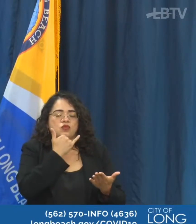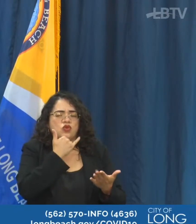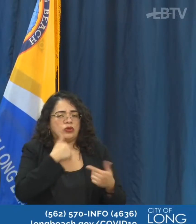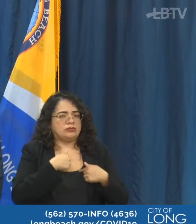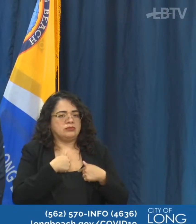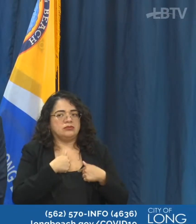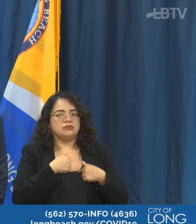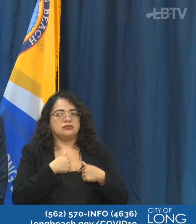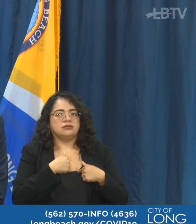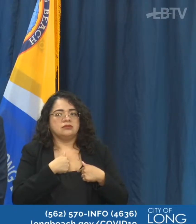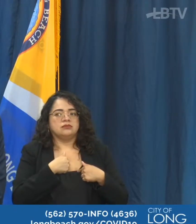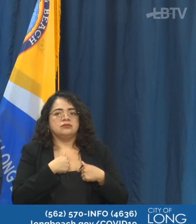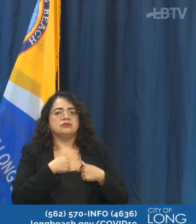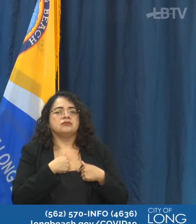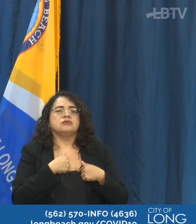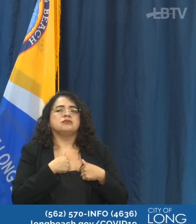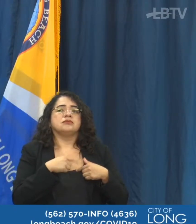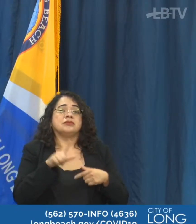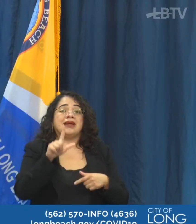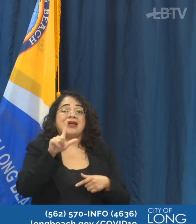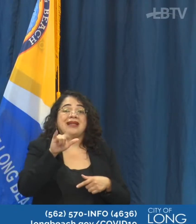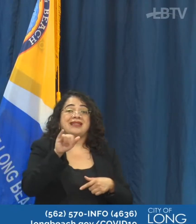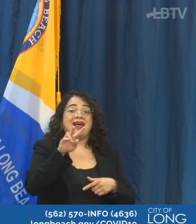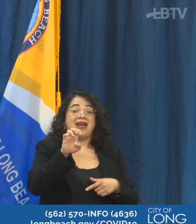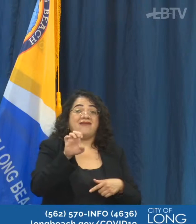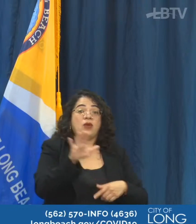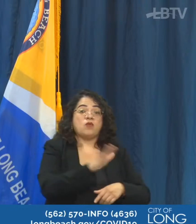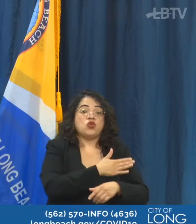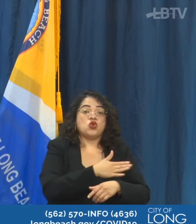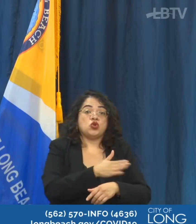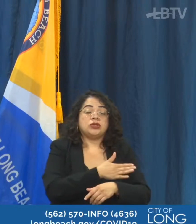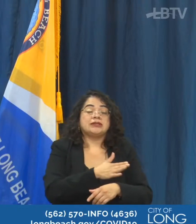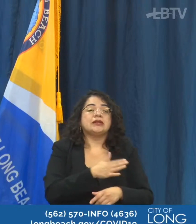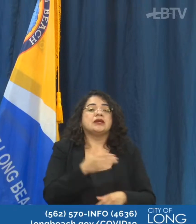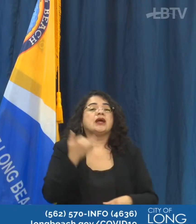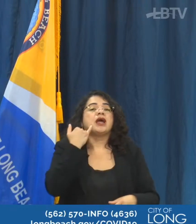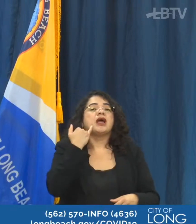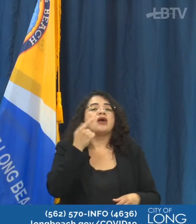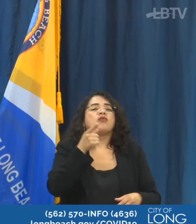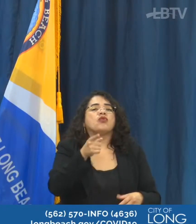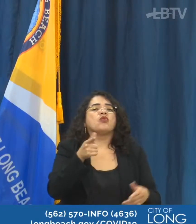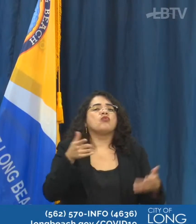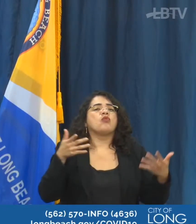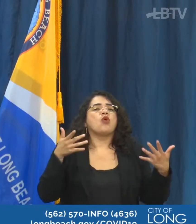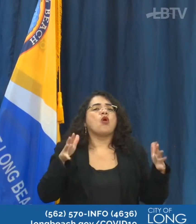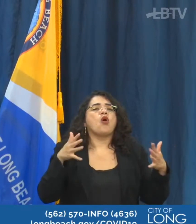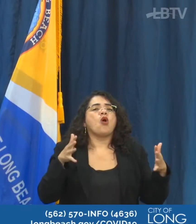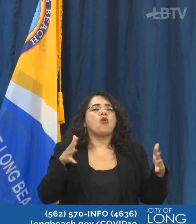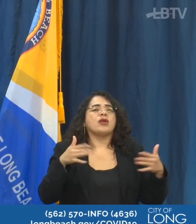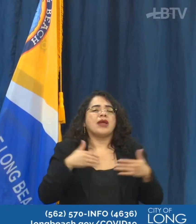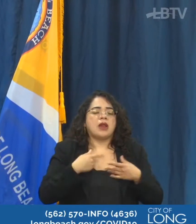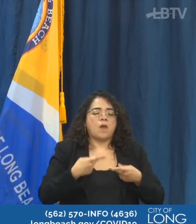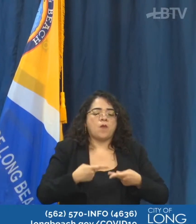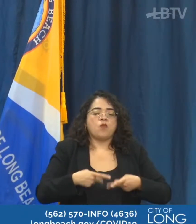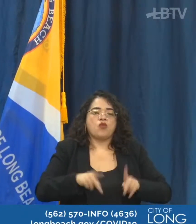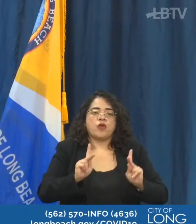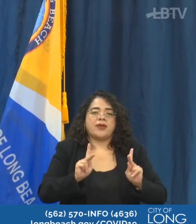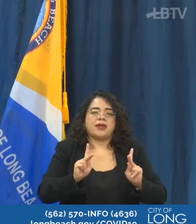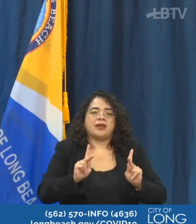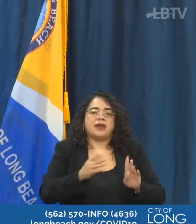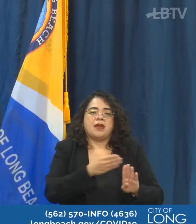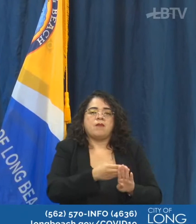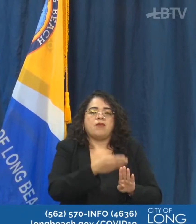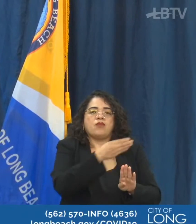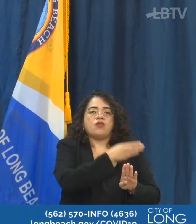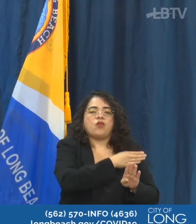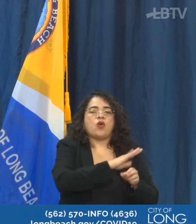you can have live music. If you, if you had a permit prior to COVID